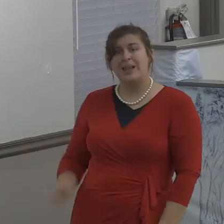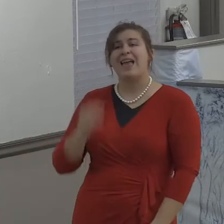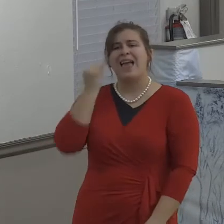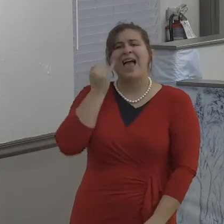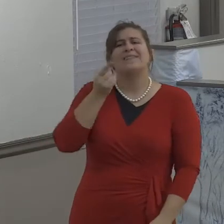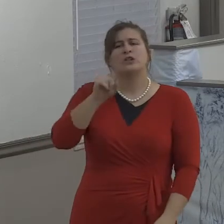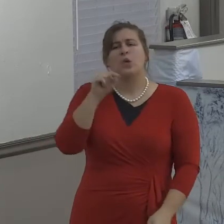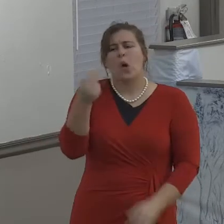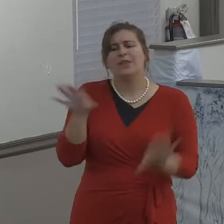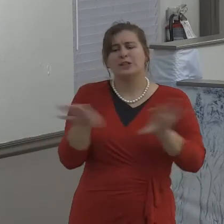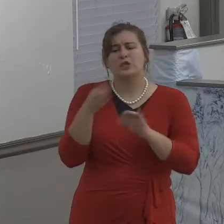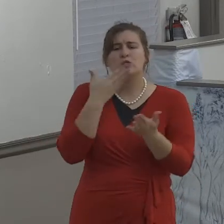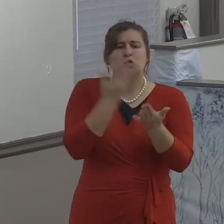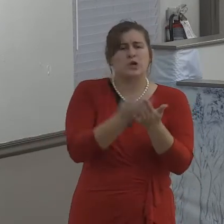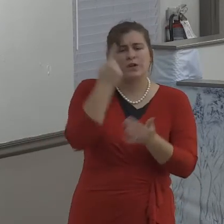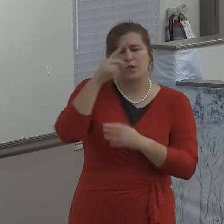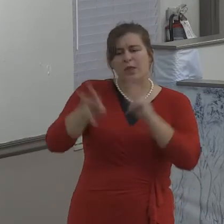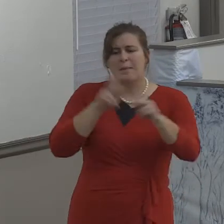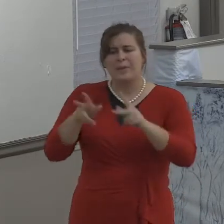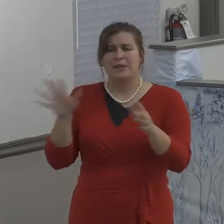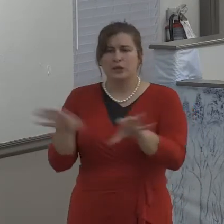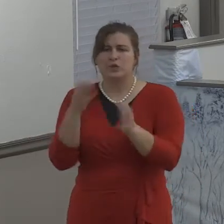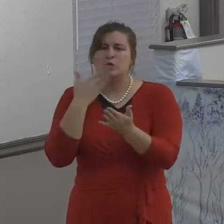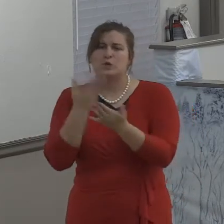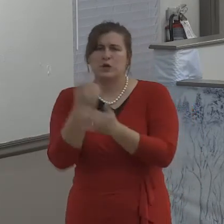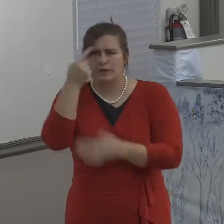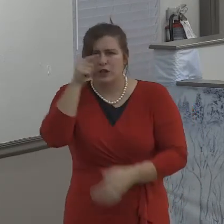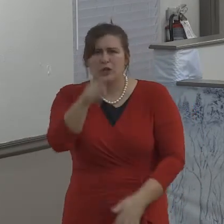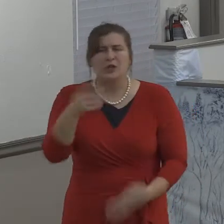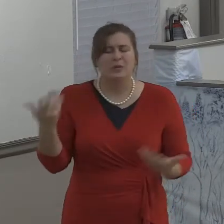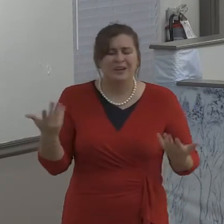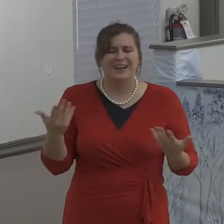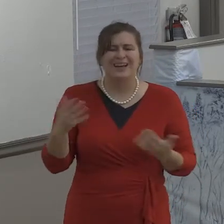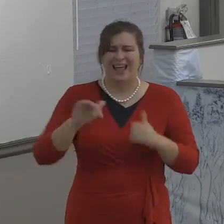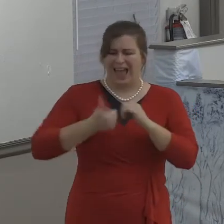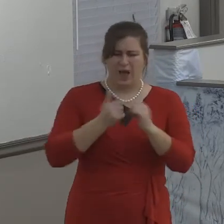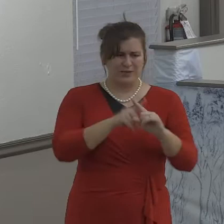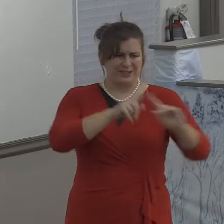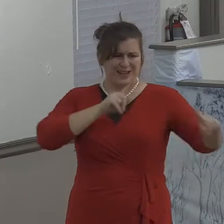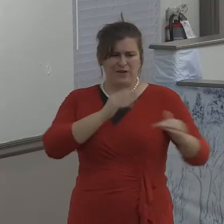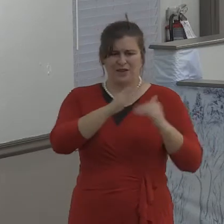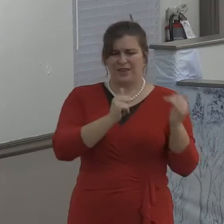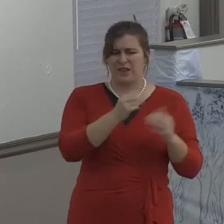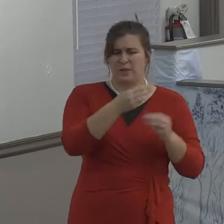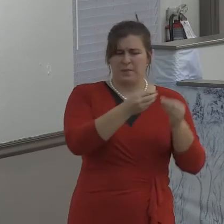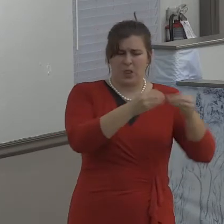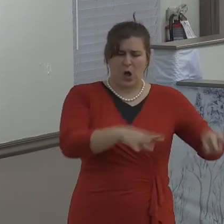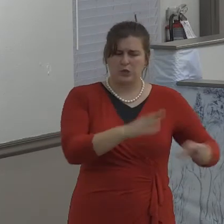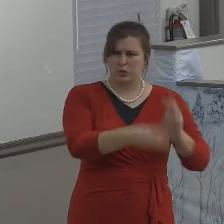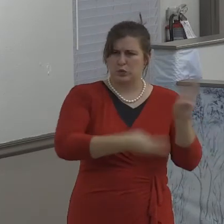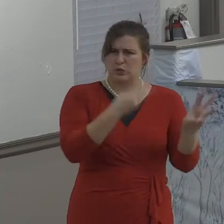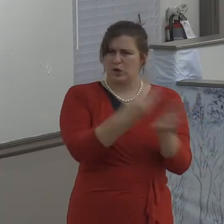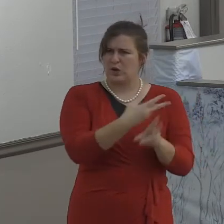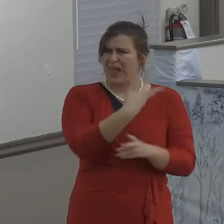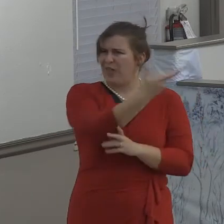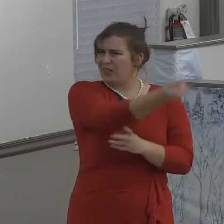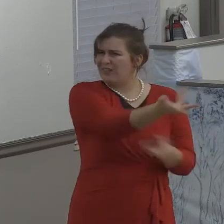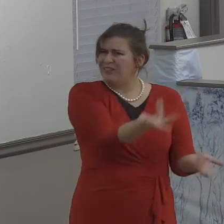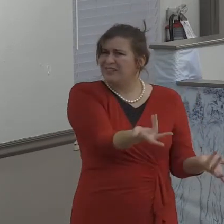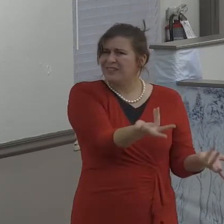Brother Steve, can I share that example you shared with me tonight? Just briefly. So Brother Steve, he